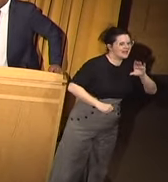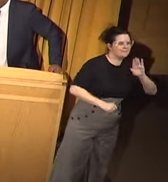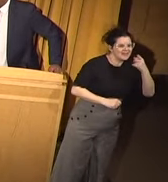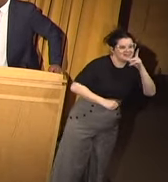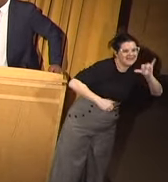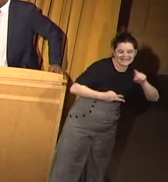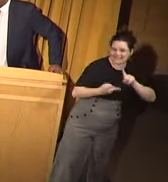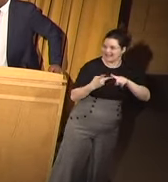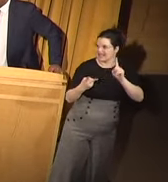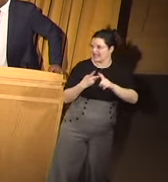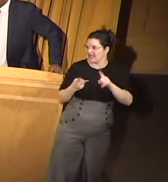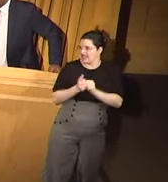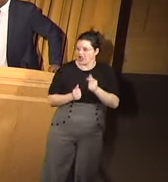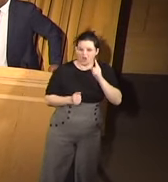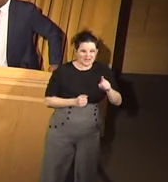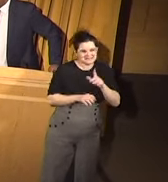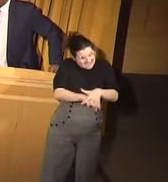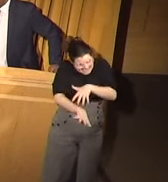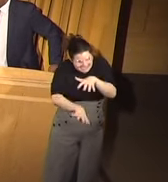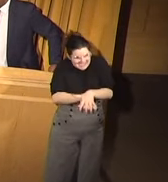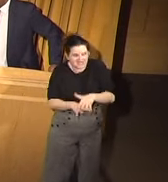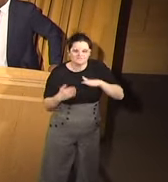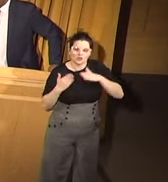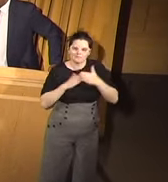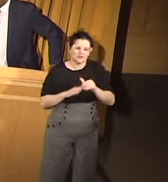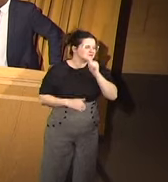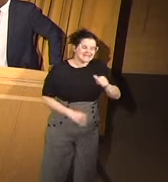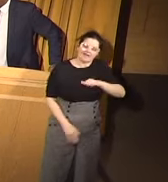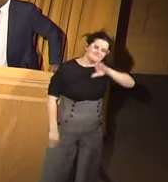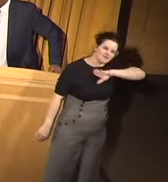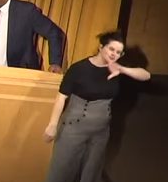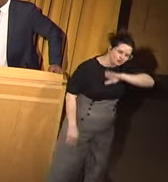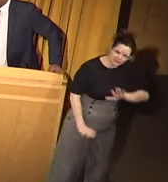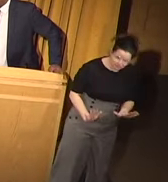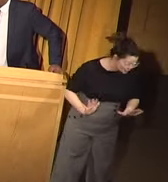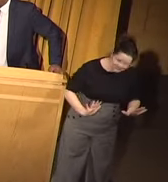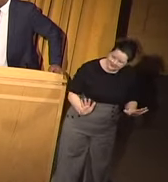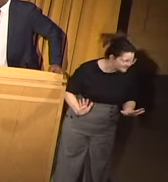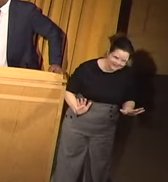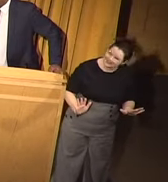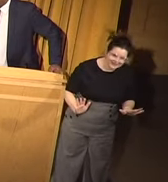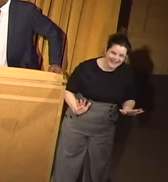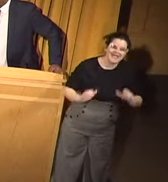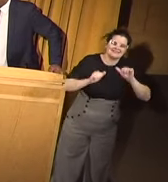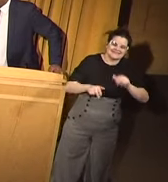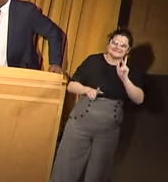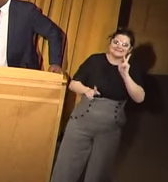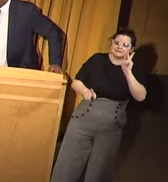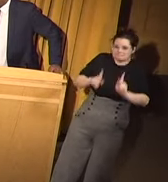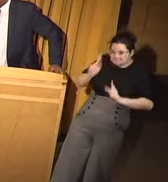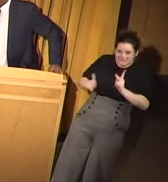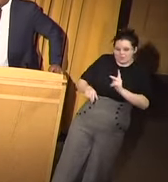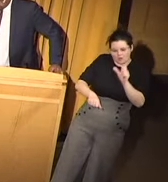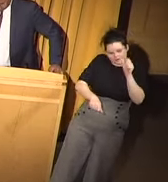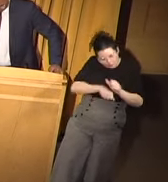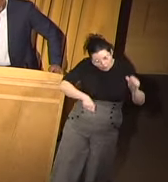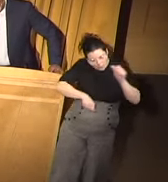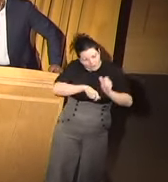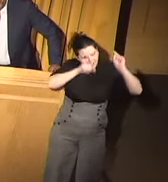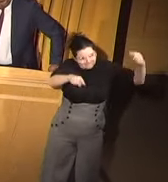been in the negative community. So, this is not frustration, y'all. This is people who have been working